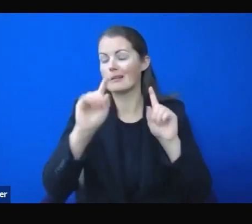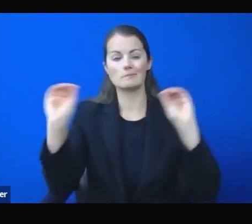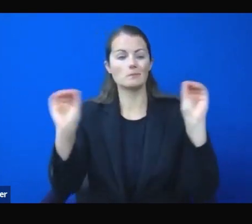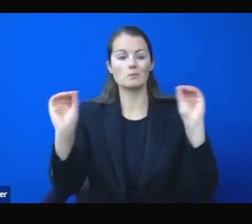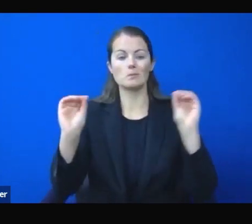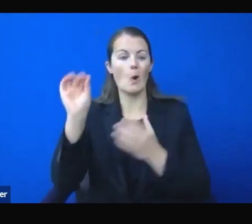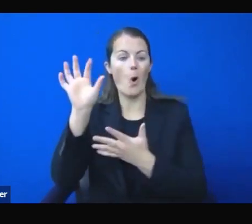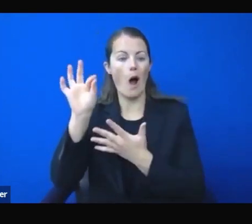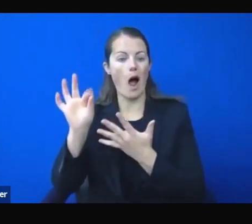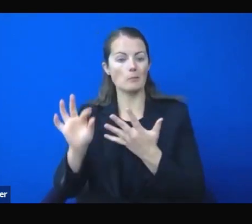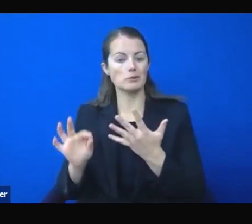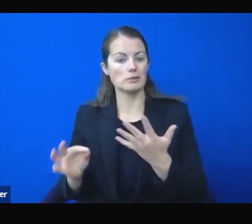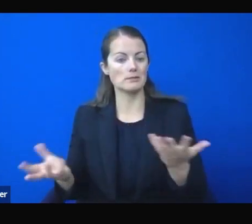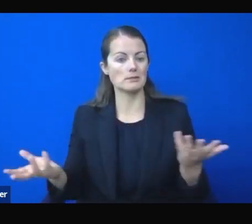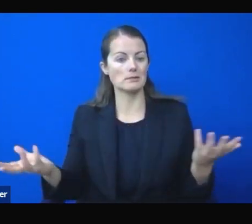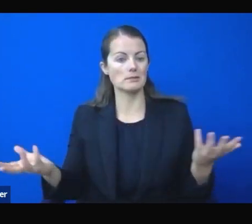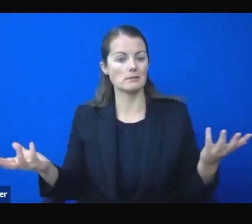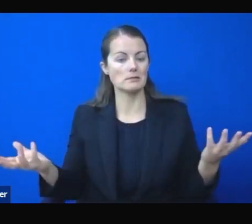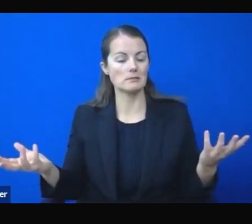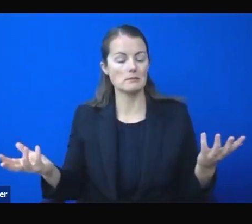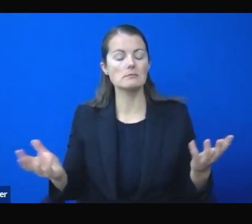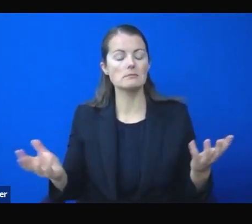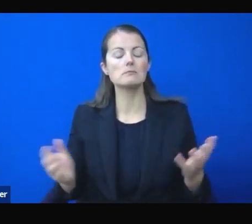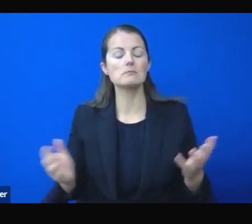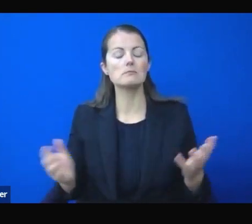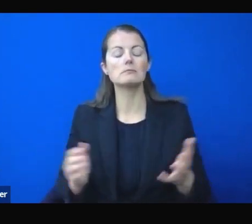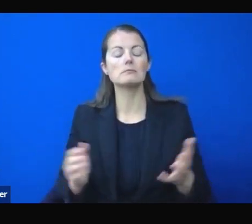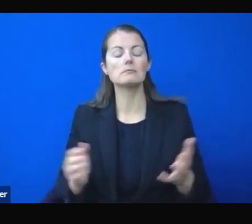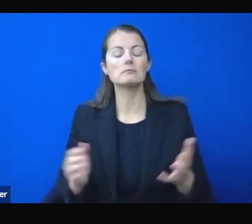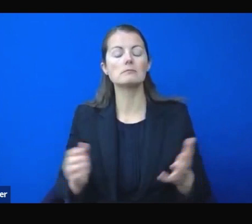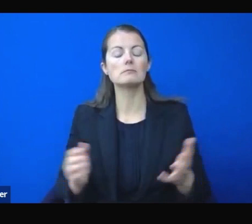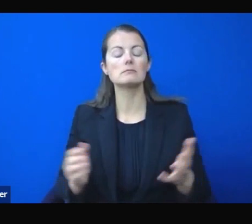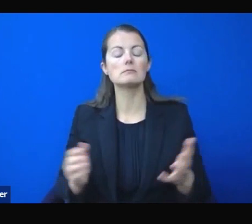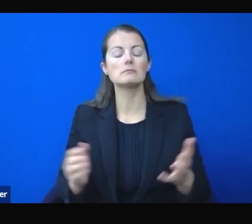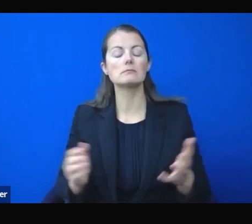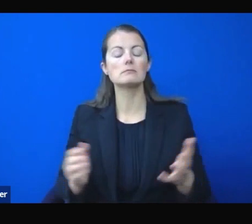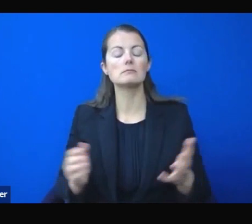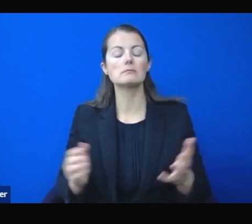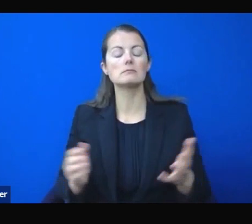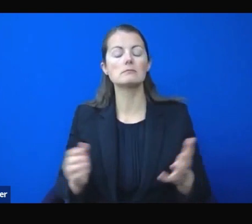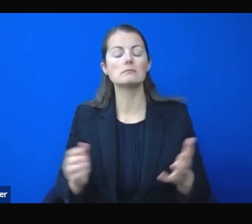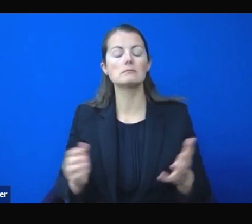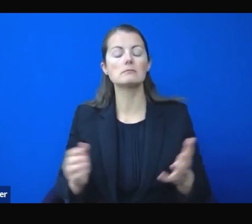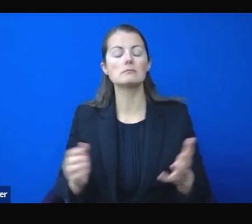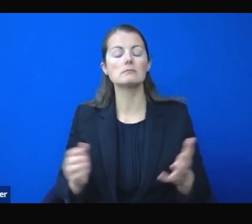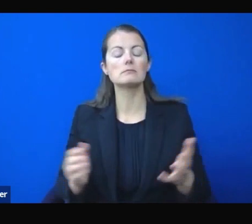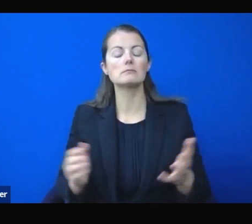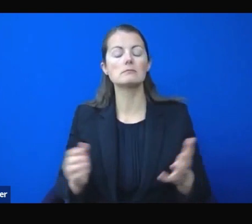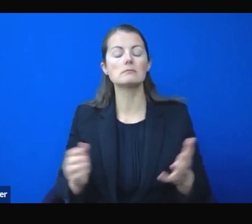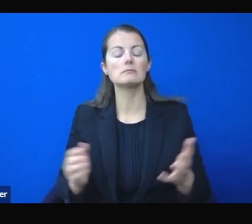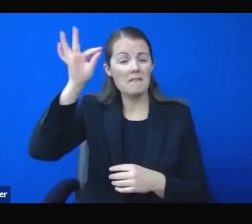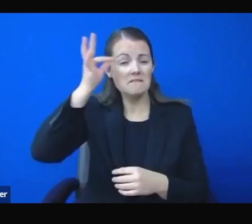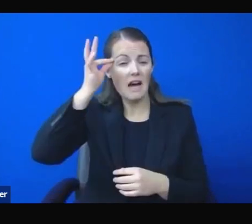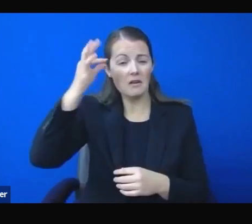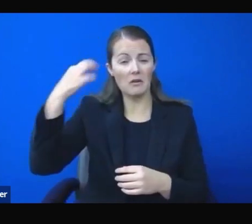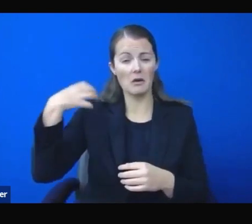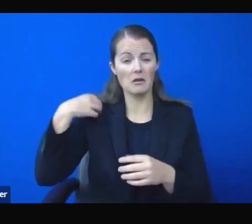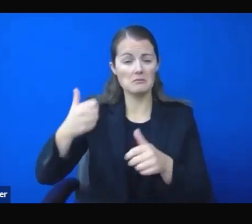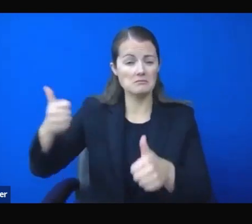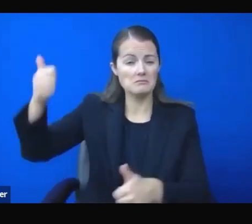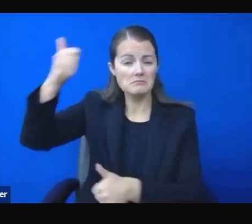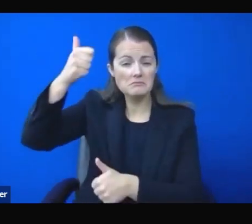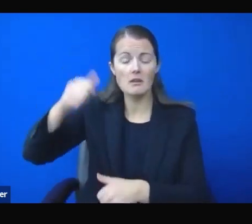The CDC and state public health officials have expressed concern over families and individuals that are being evicted.